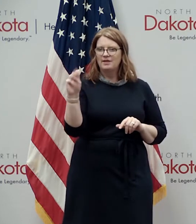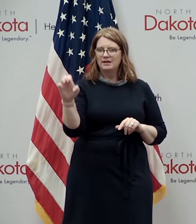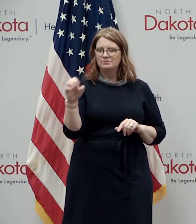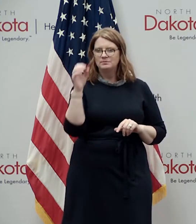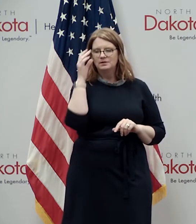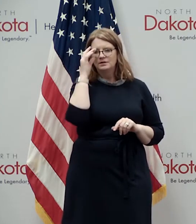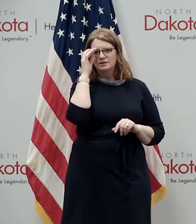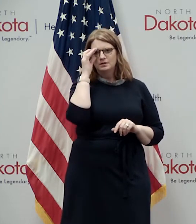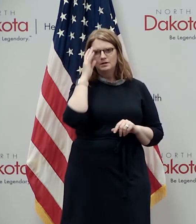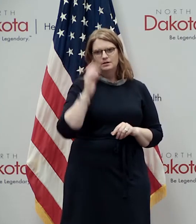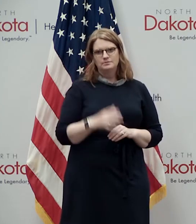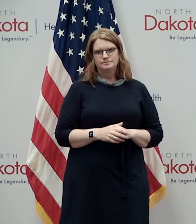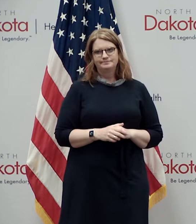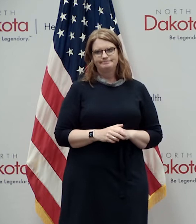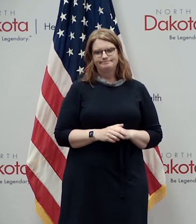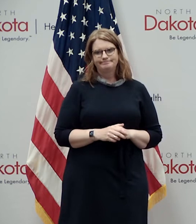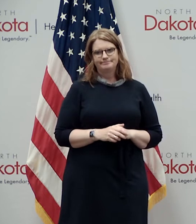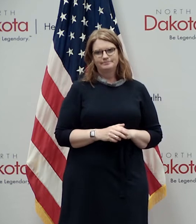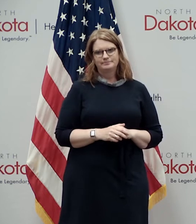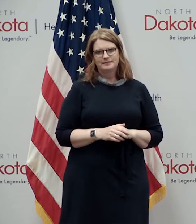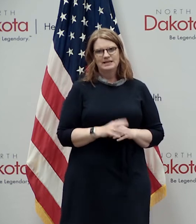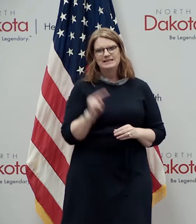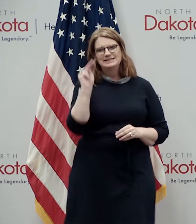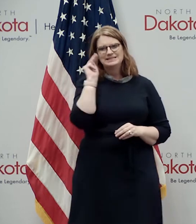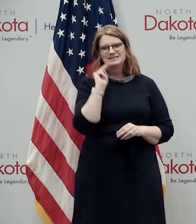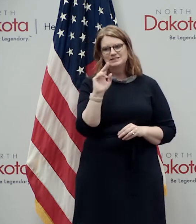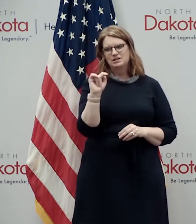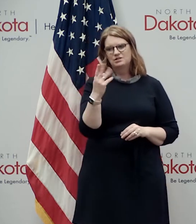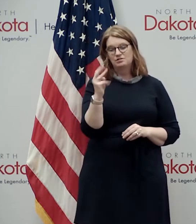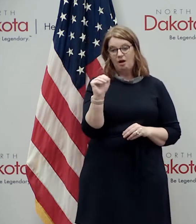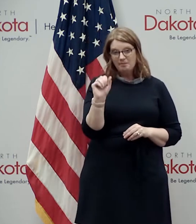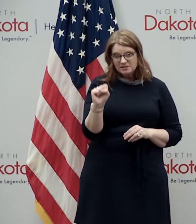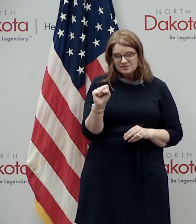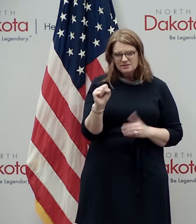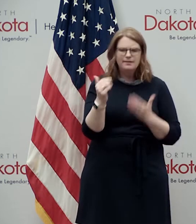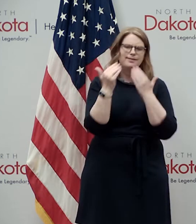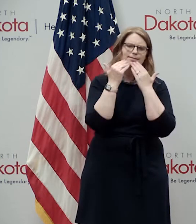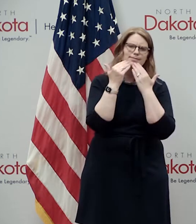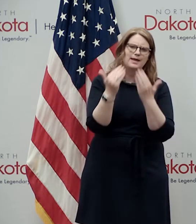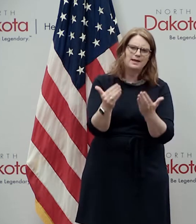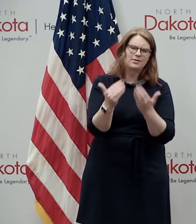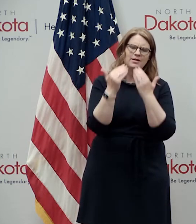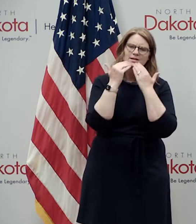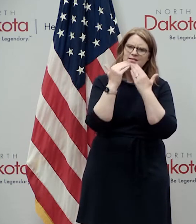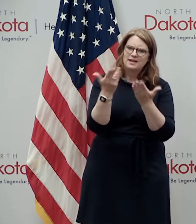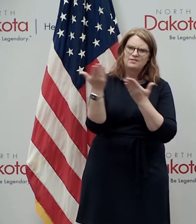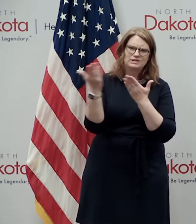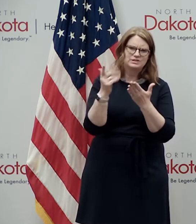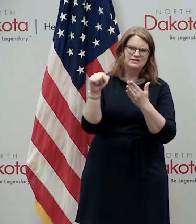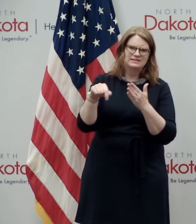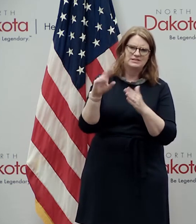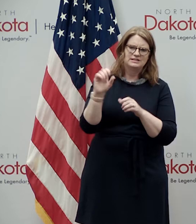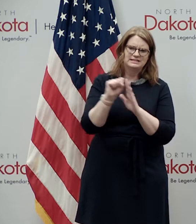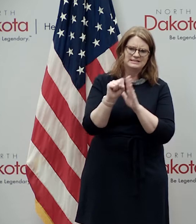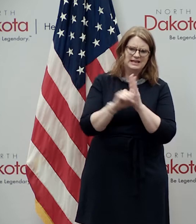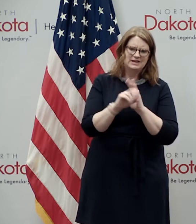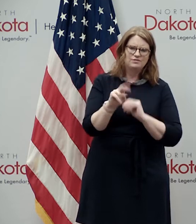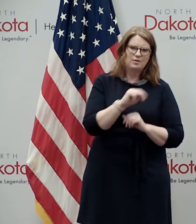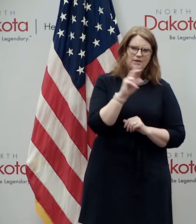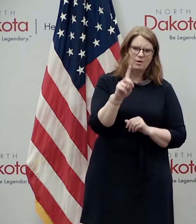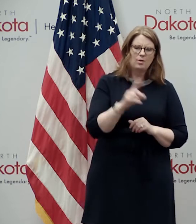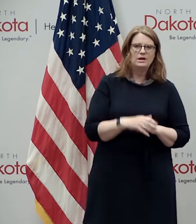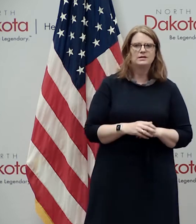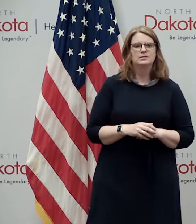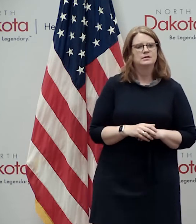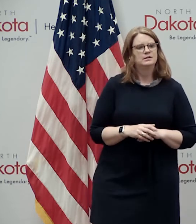sister thomas again thank you for everything you did for the state of north dakota it ties